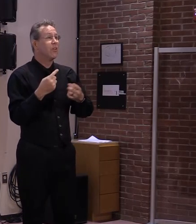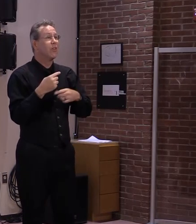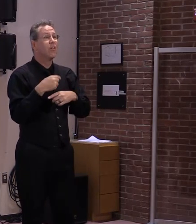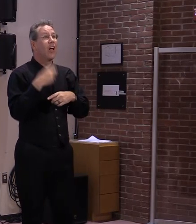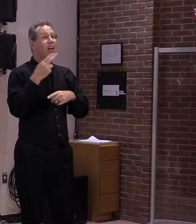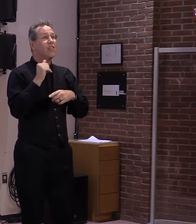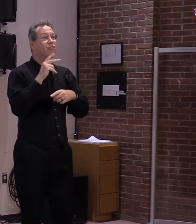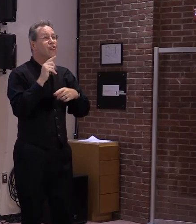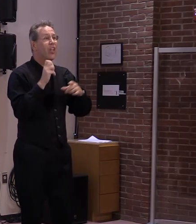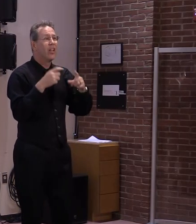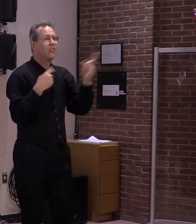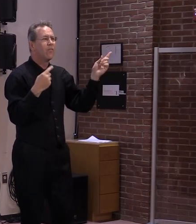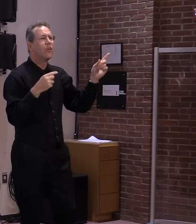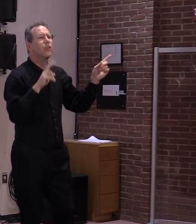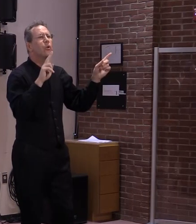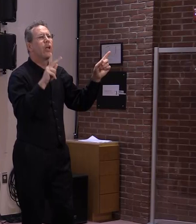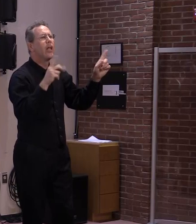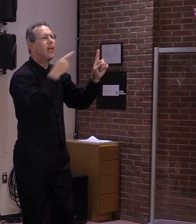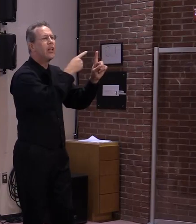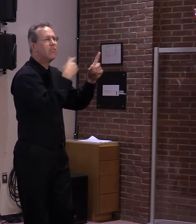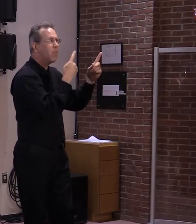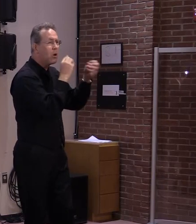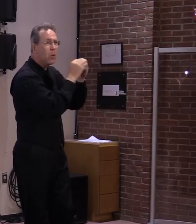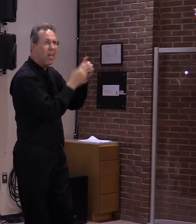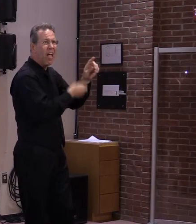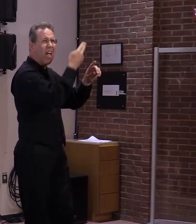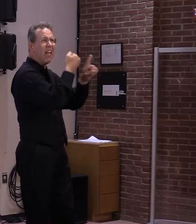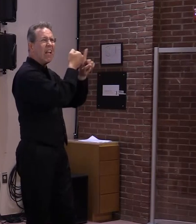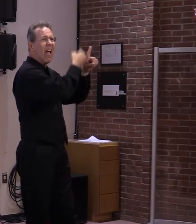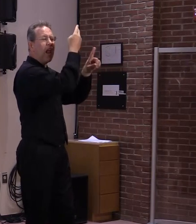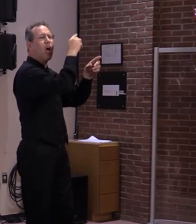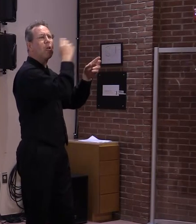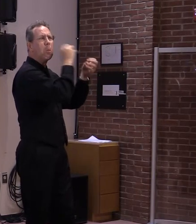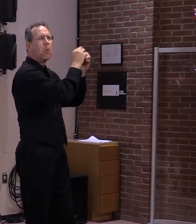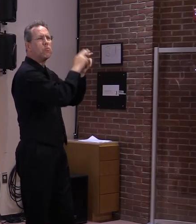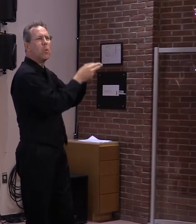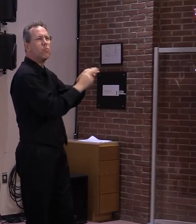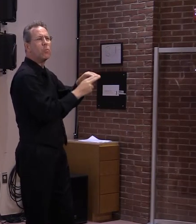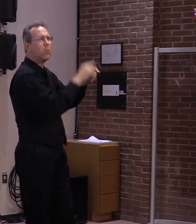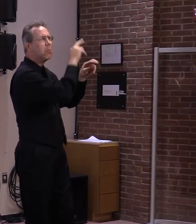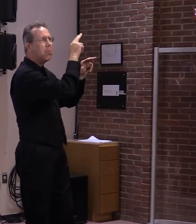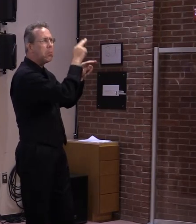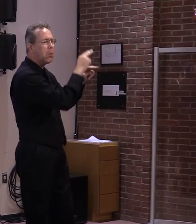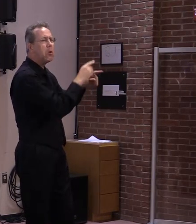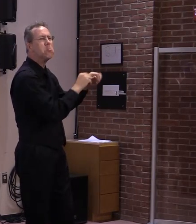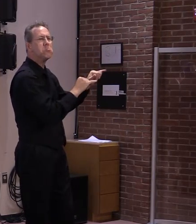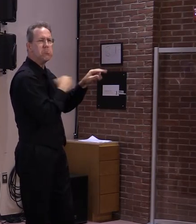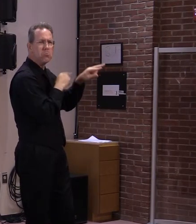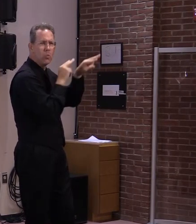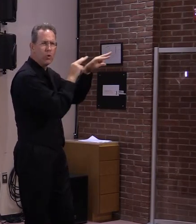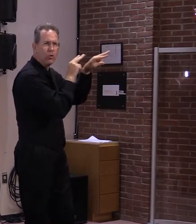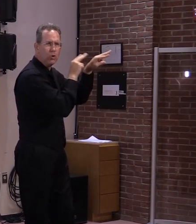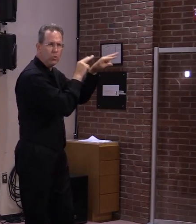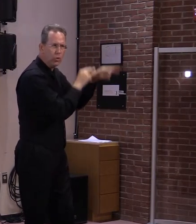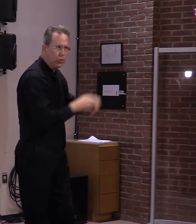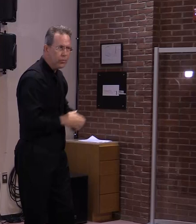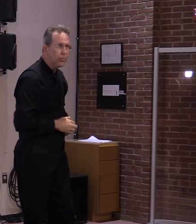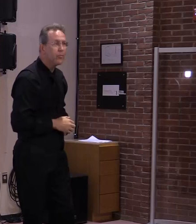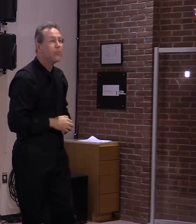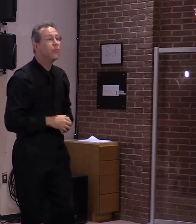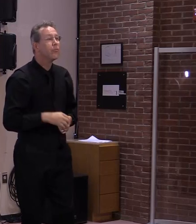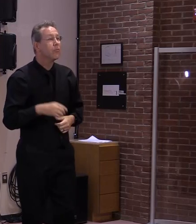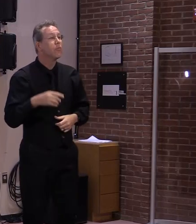down 79% over the past month. Prime Minister Justin Trudeau said that Canada would begin to reopen,